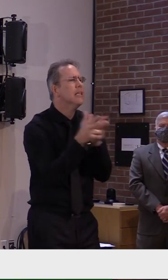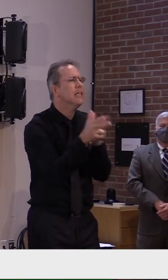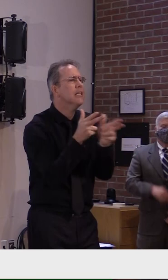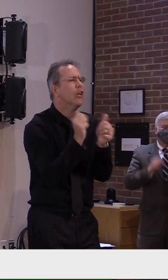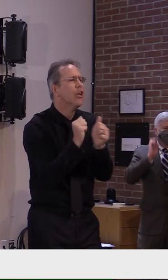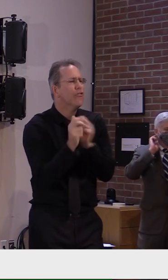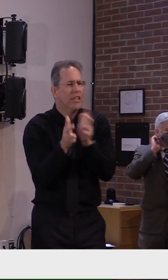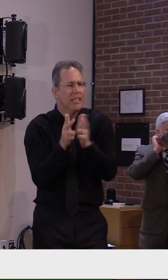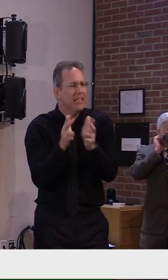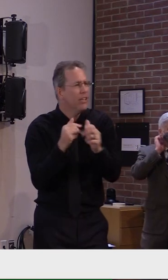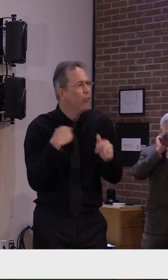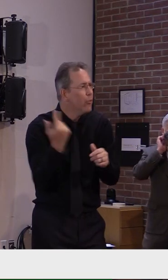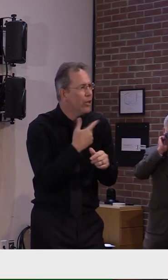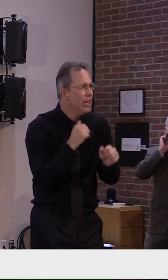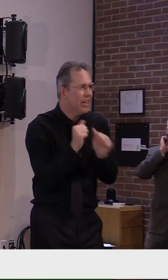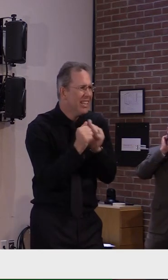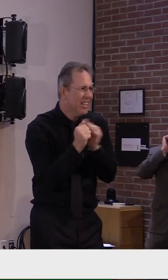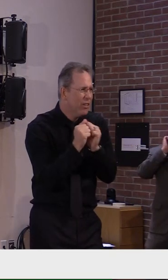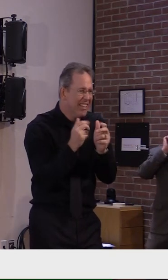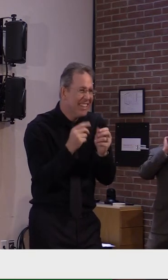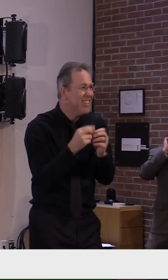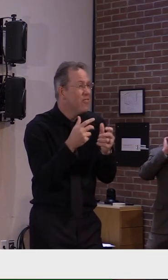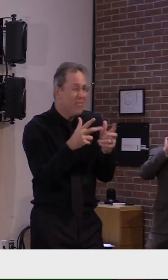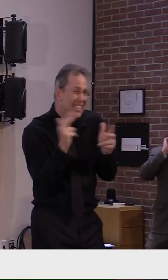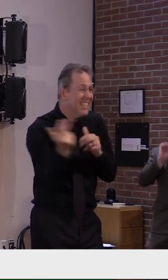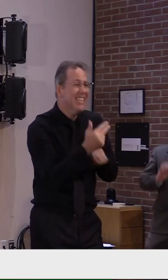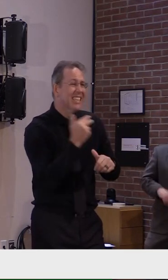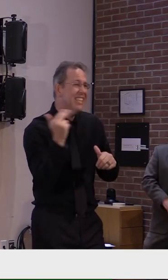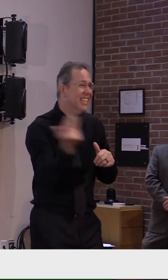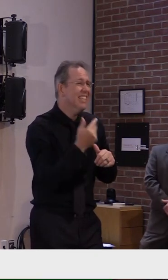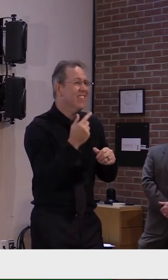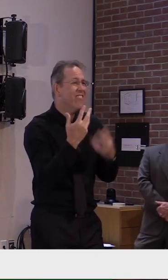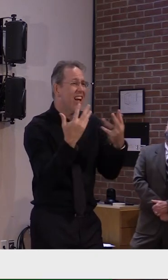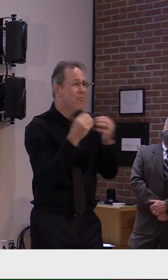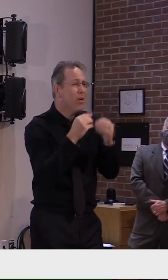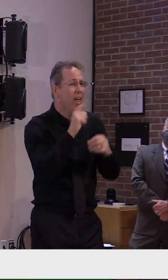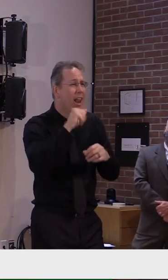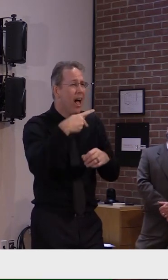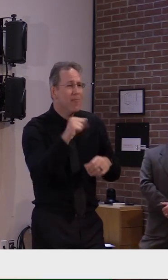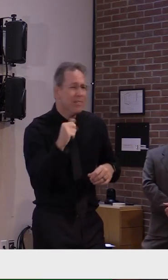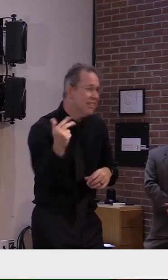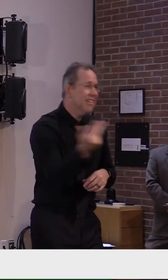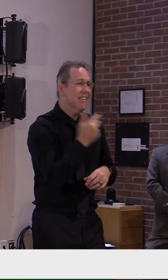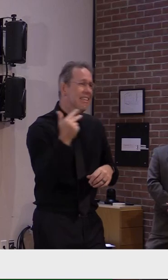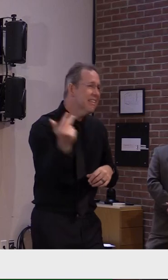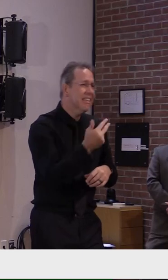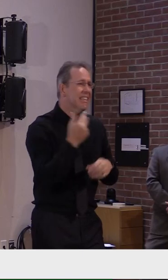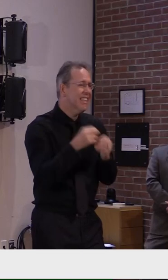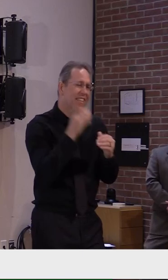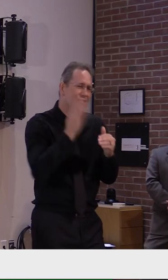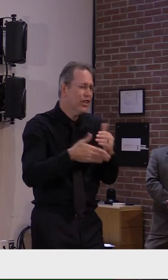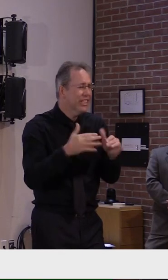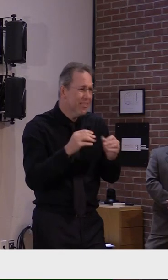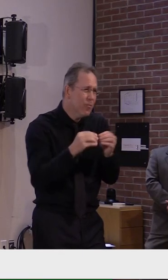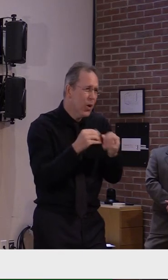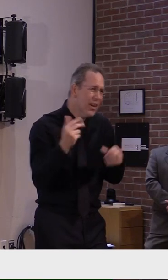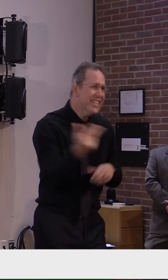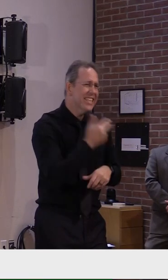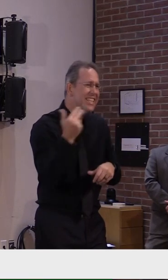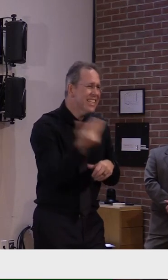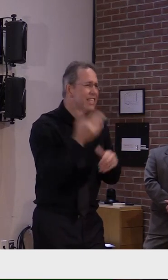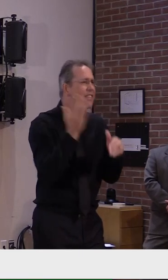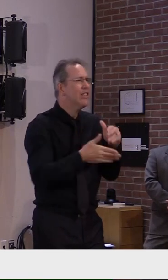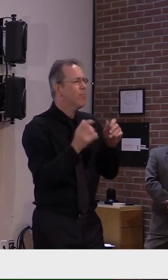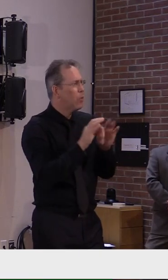And, uh, we need to be running those lapses as well as we did our first, uh, five laps in order to get to the finish line. It's not